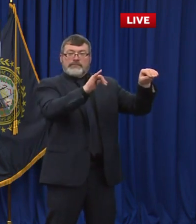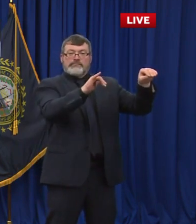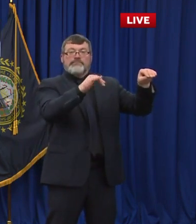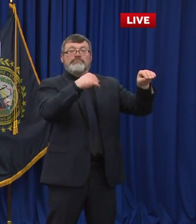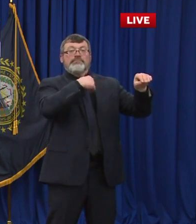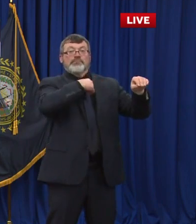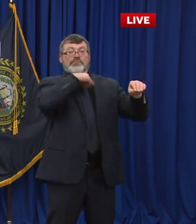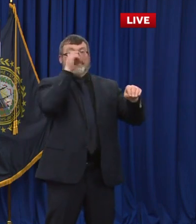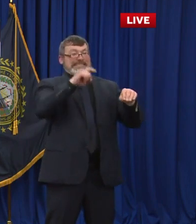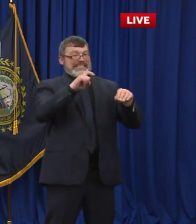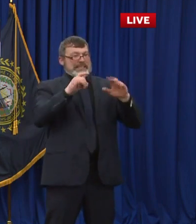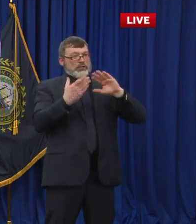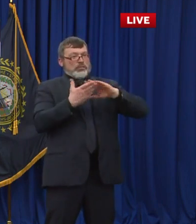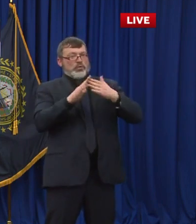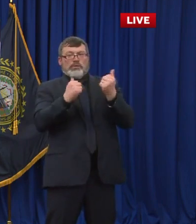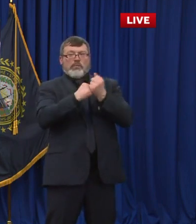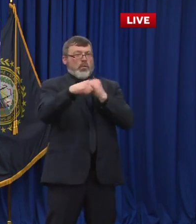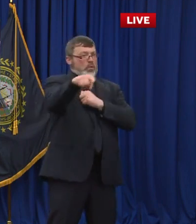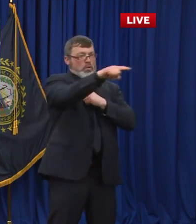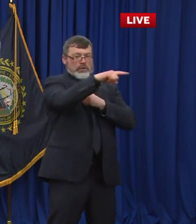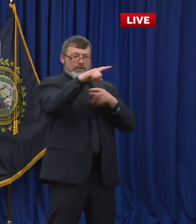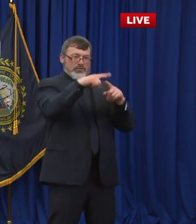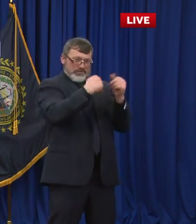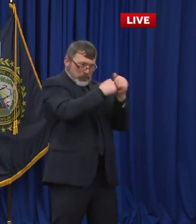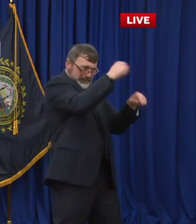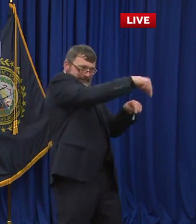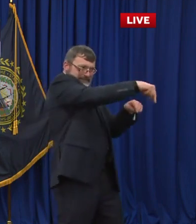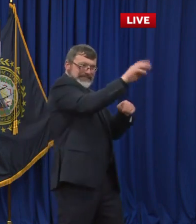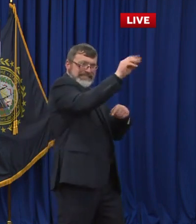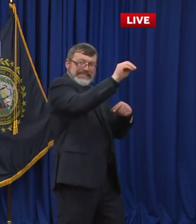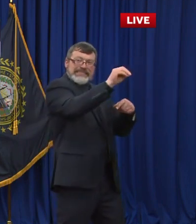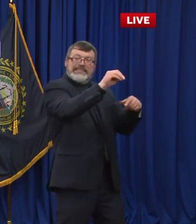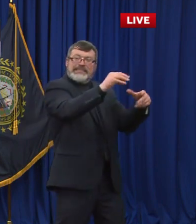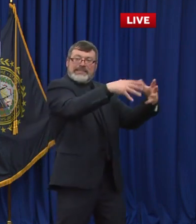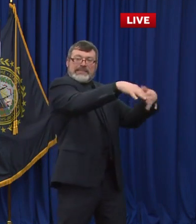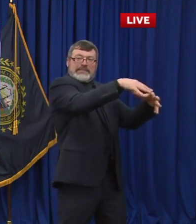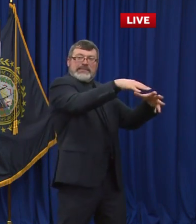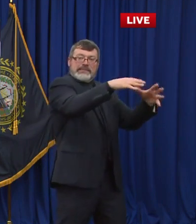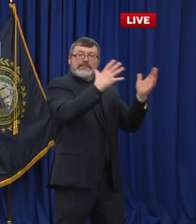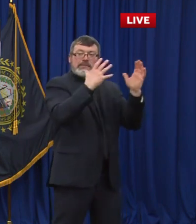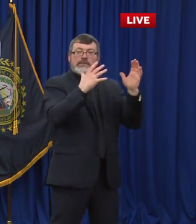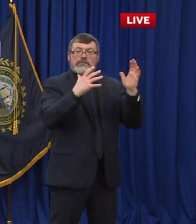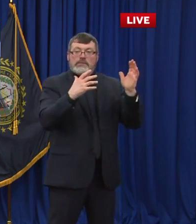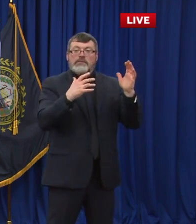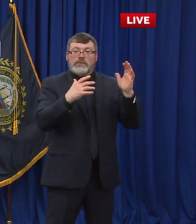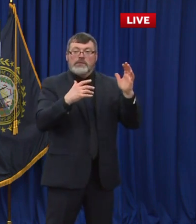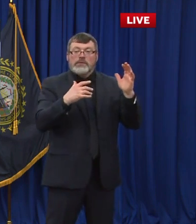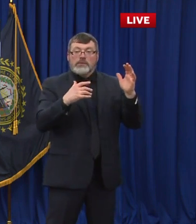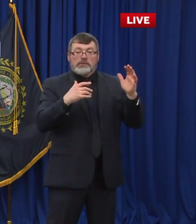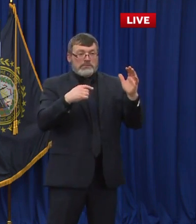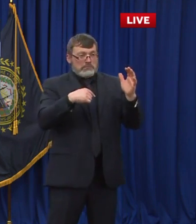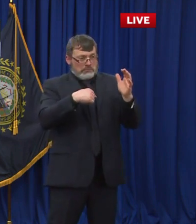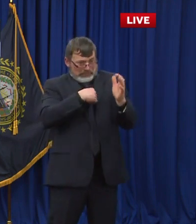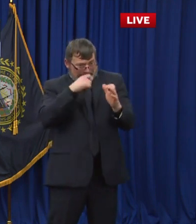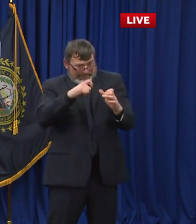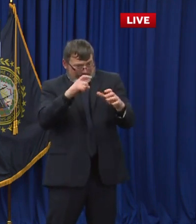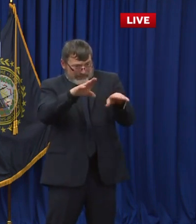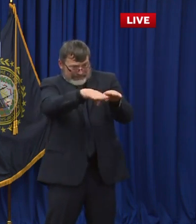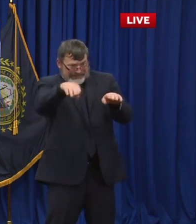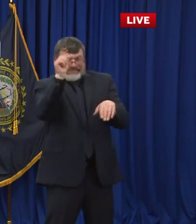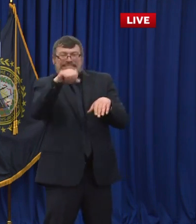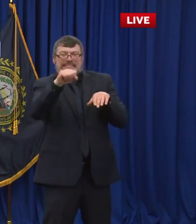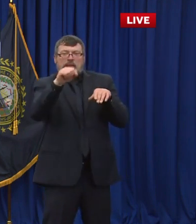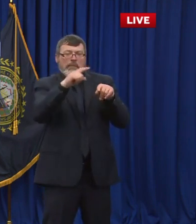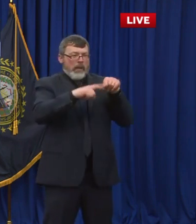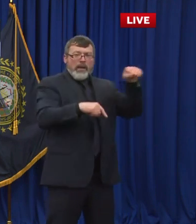necessarily think we need additional beds. I think we need additional inpatient beds. I think we need different types of beds.